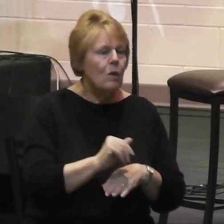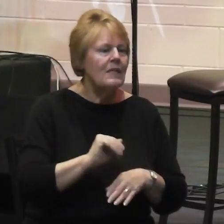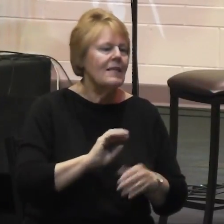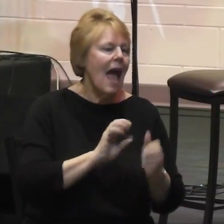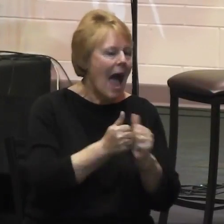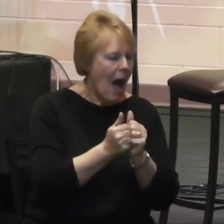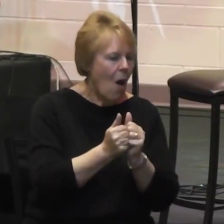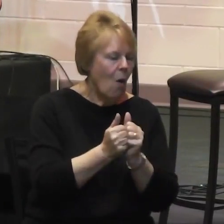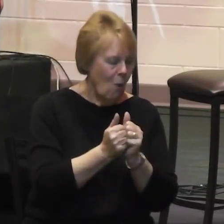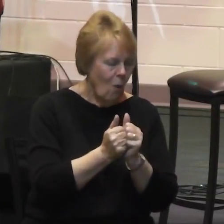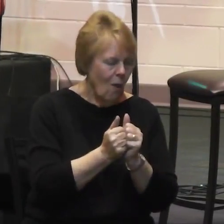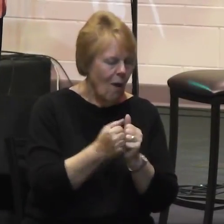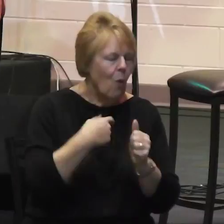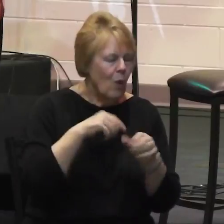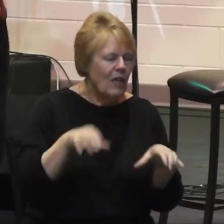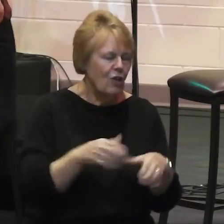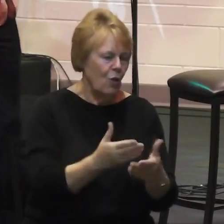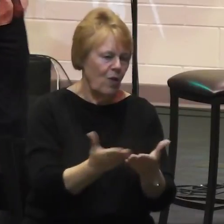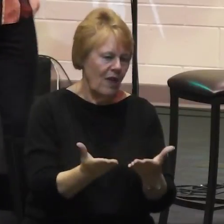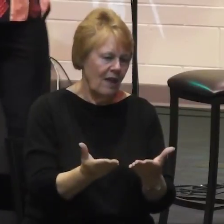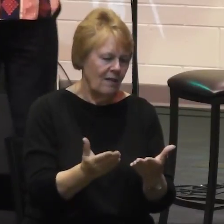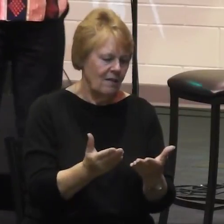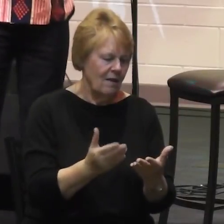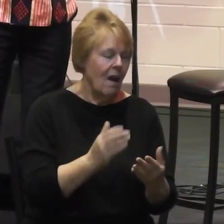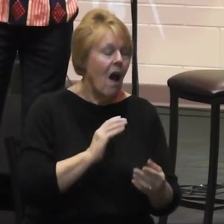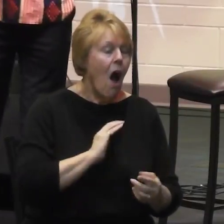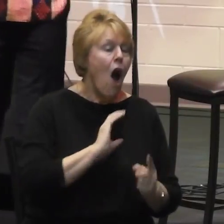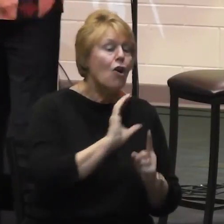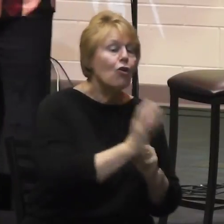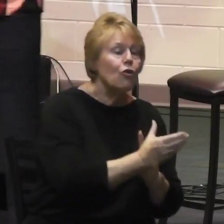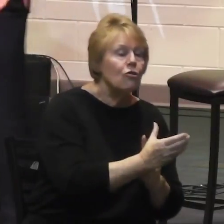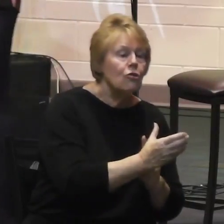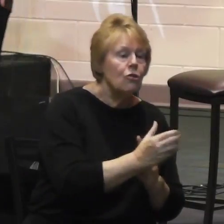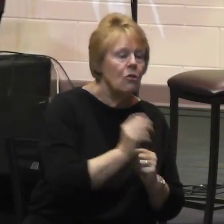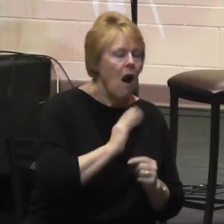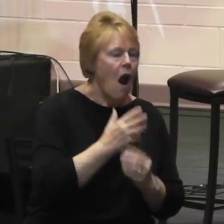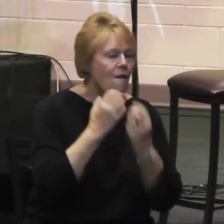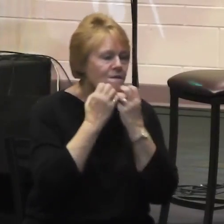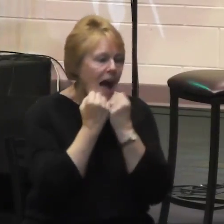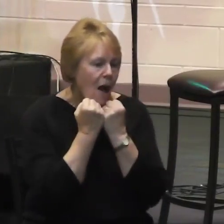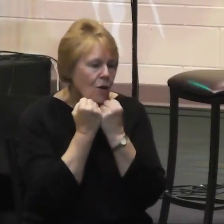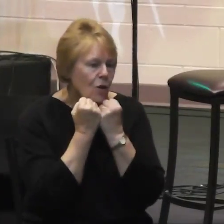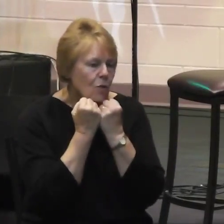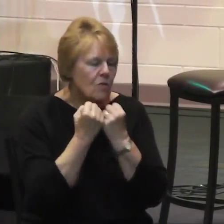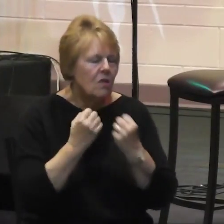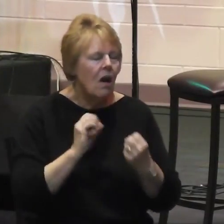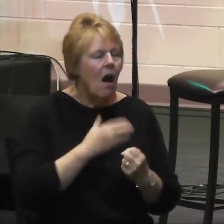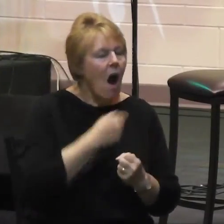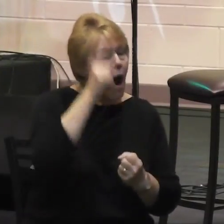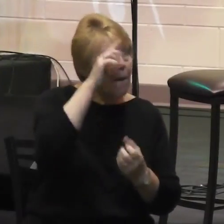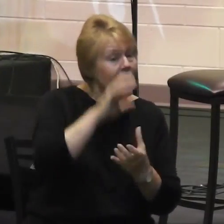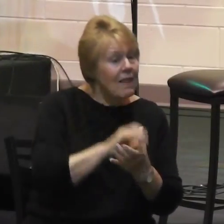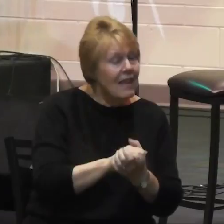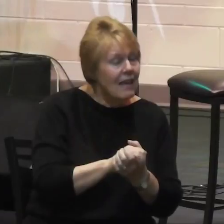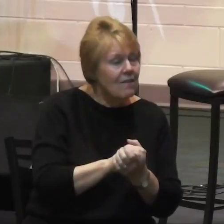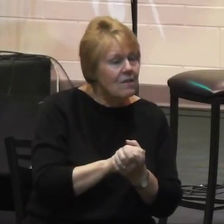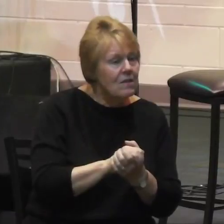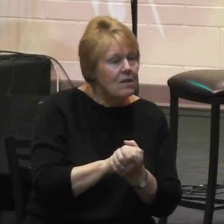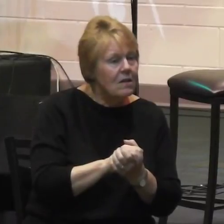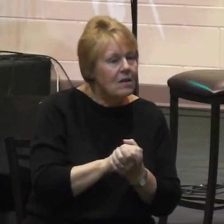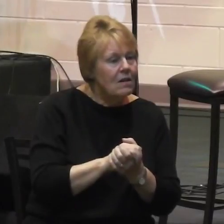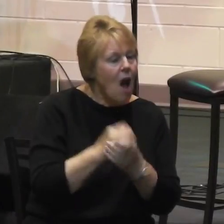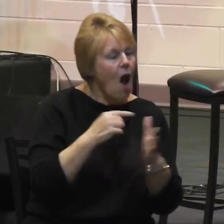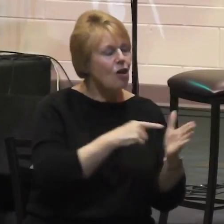Our culture, our values, our beliefs express themselves in the practices